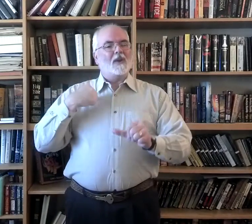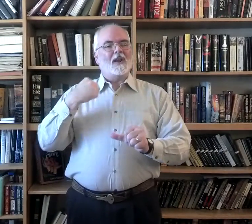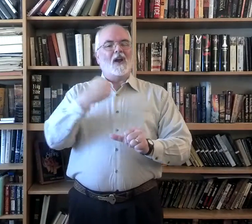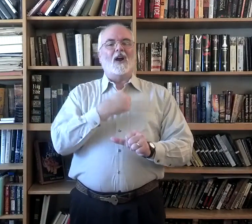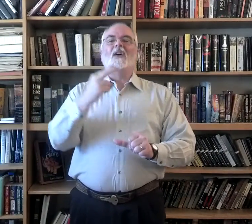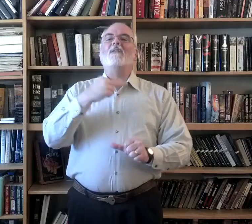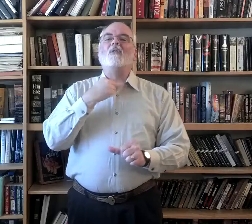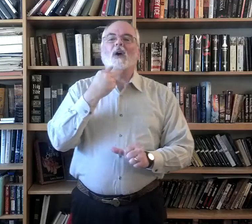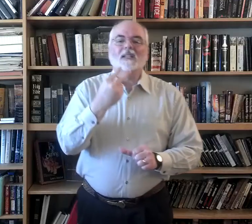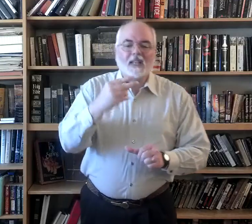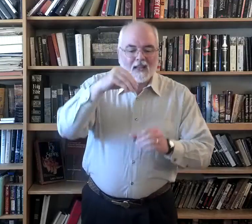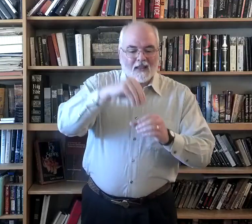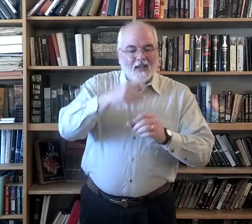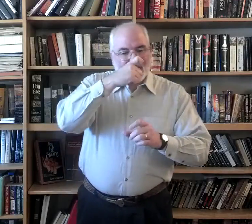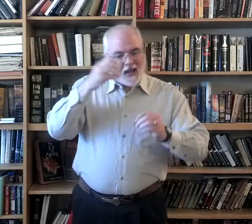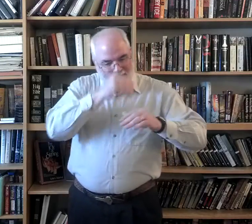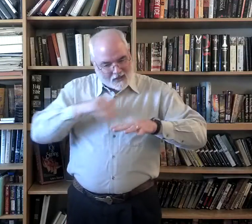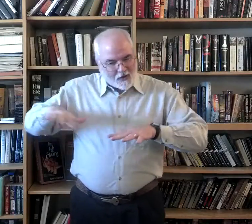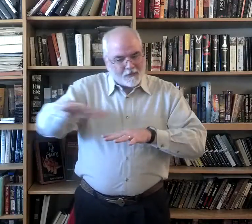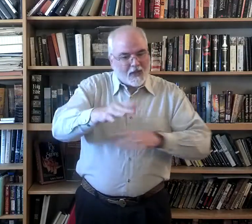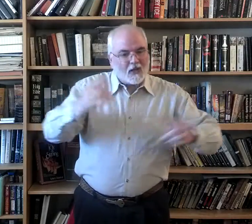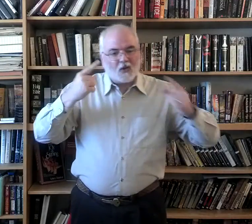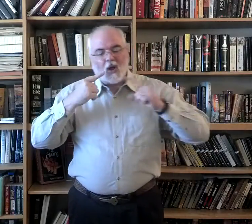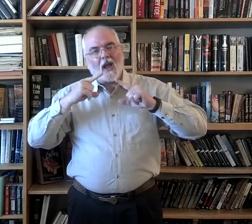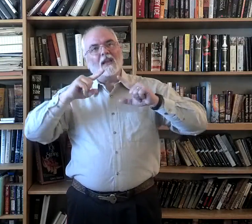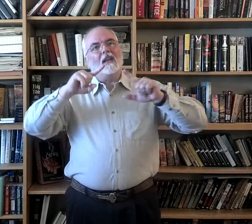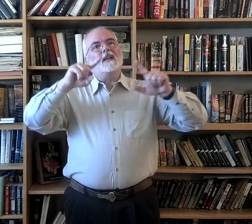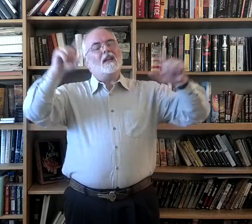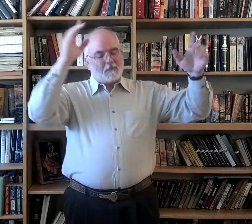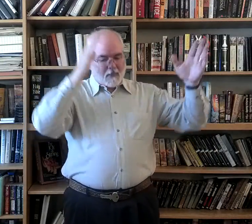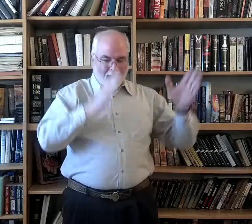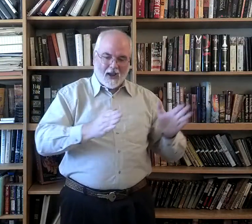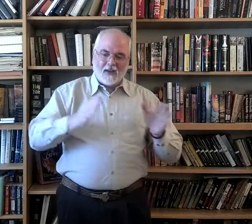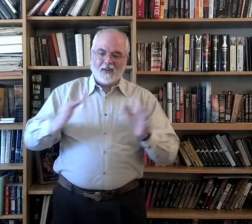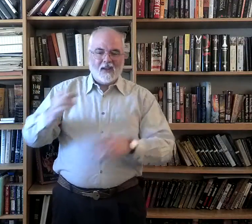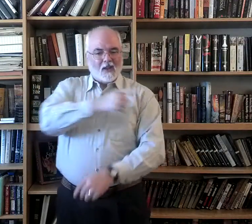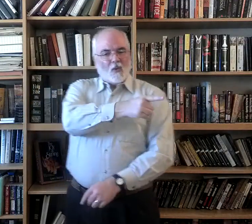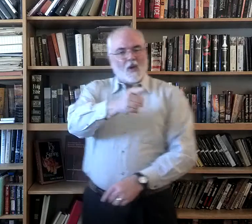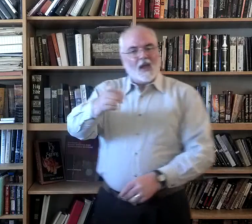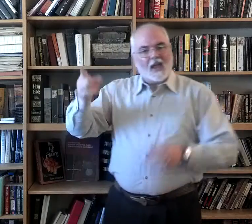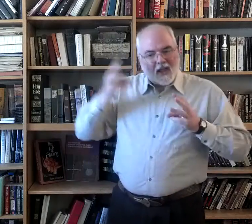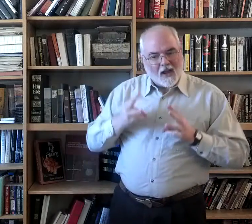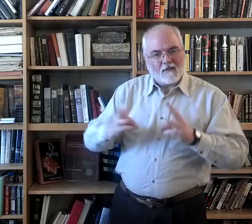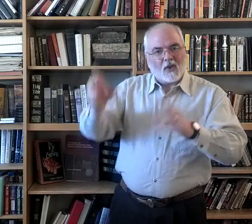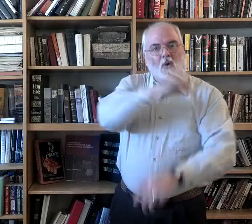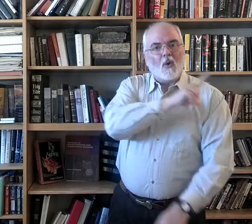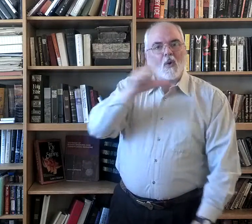are the voice in the desert, crying, Prepare ye the way of the Lord.